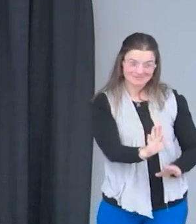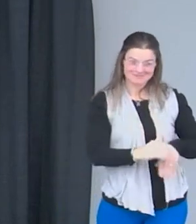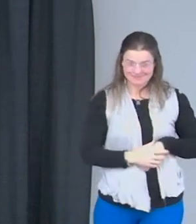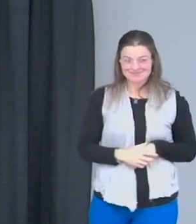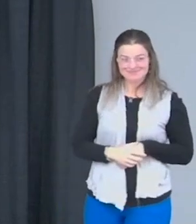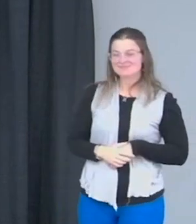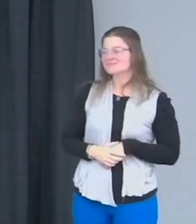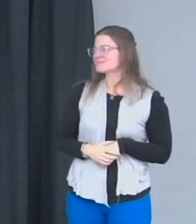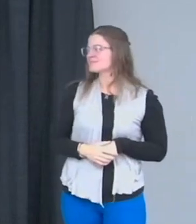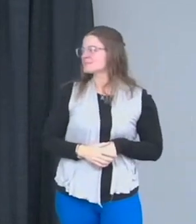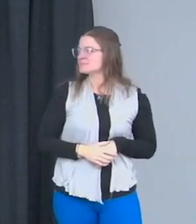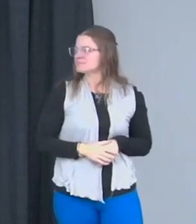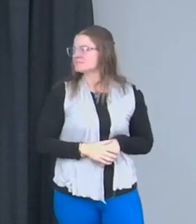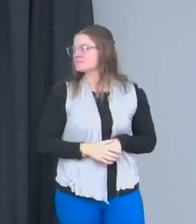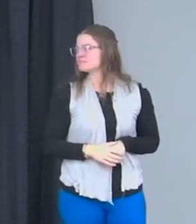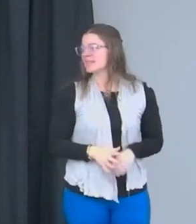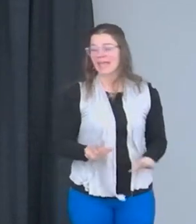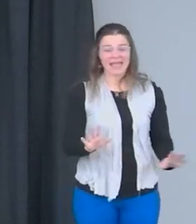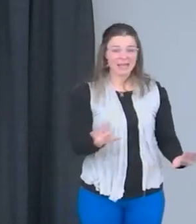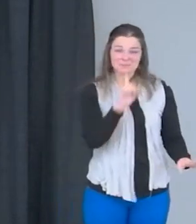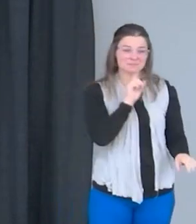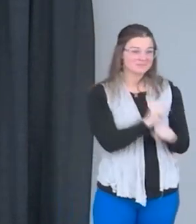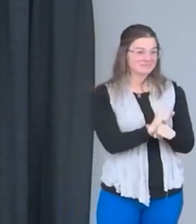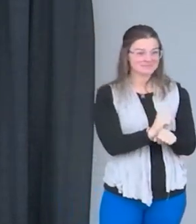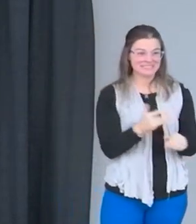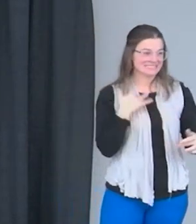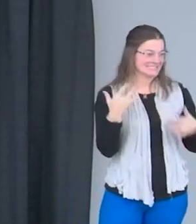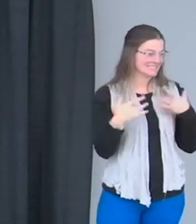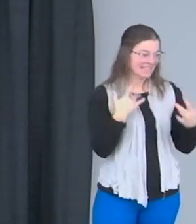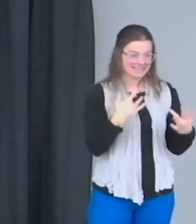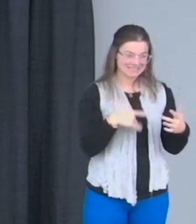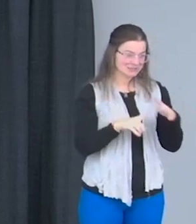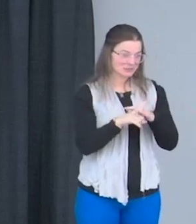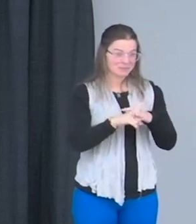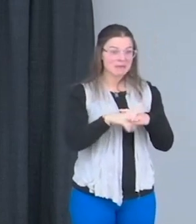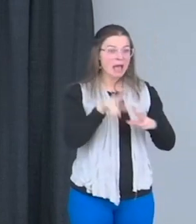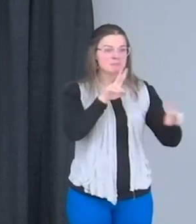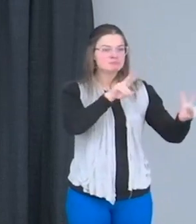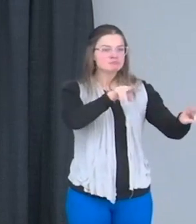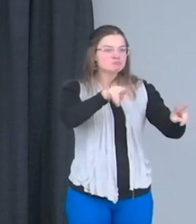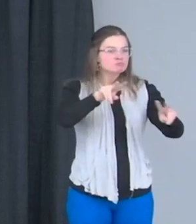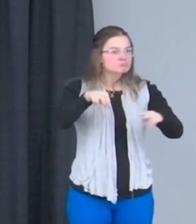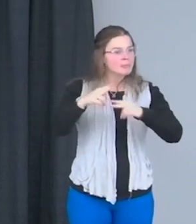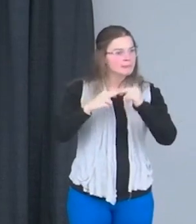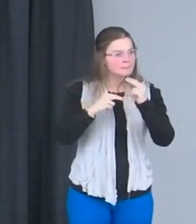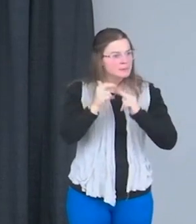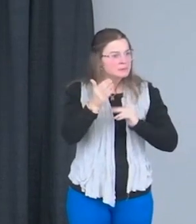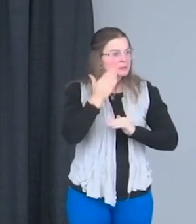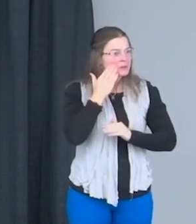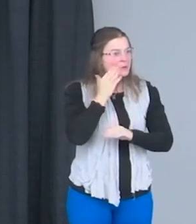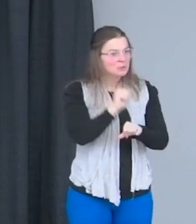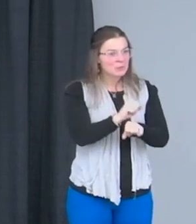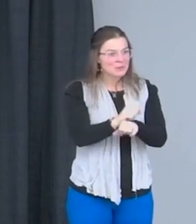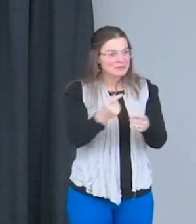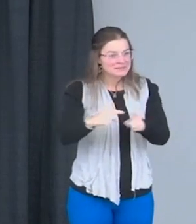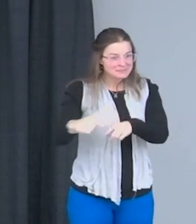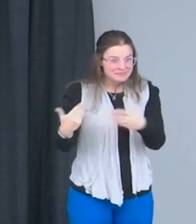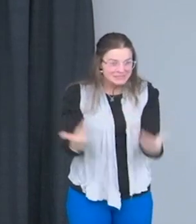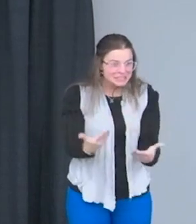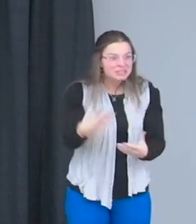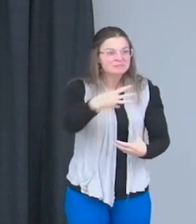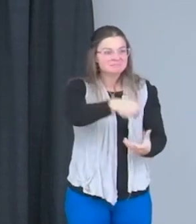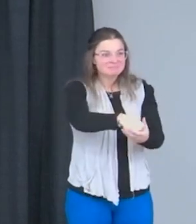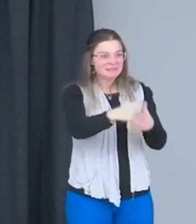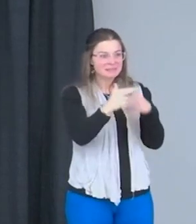But no, I'm really excited to be here. I had the opportunity of taking a tour of the space and just knowing the work that is being done within these